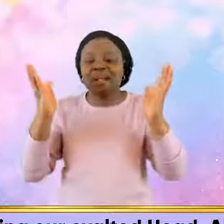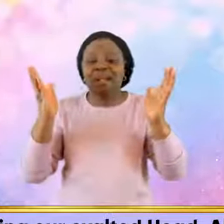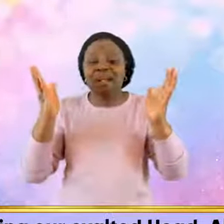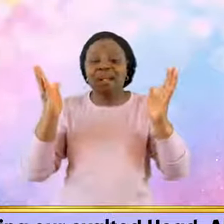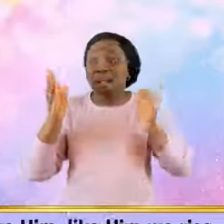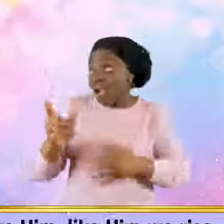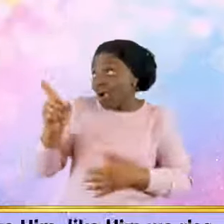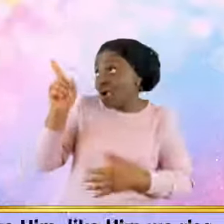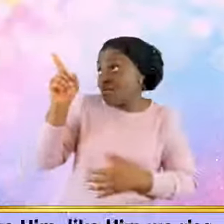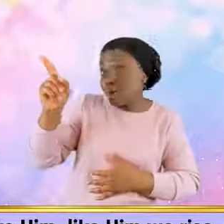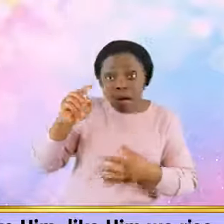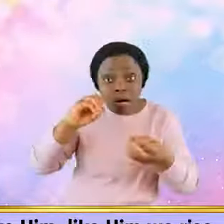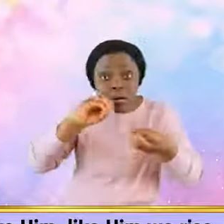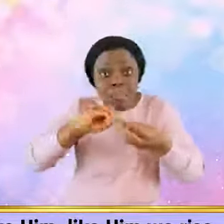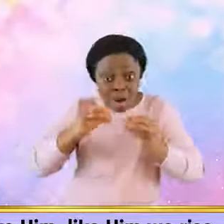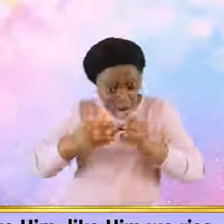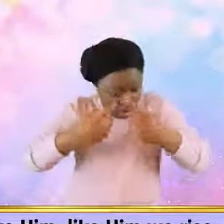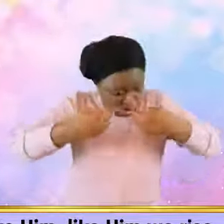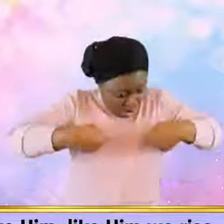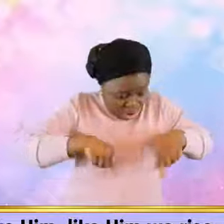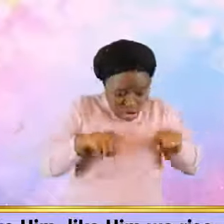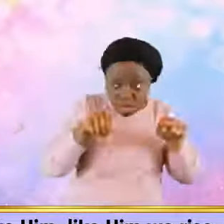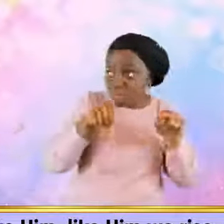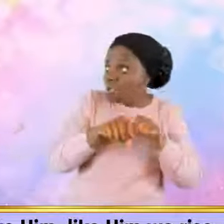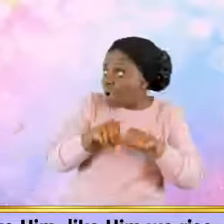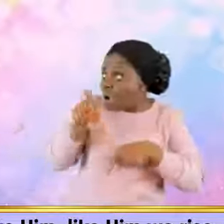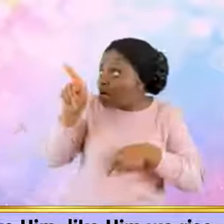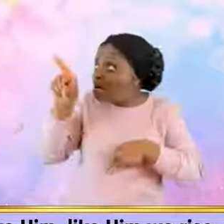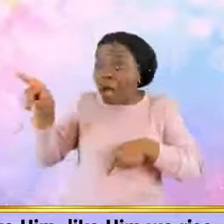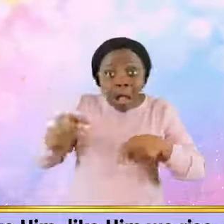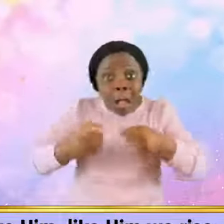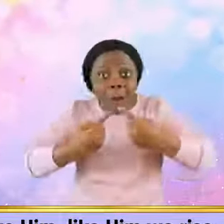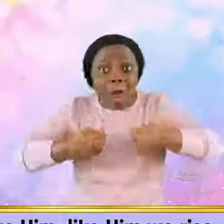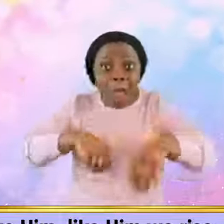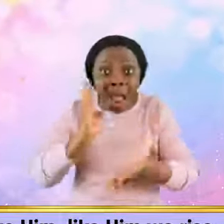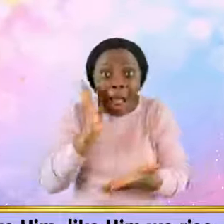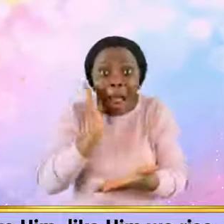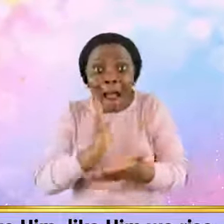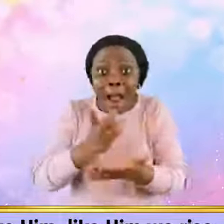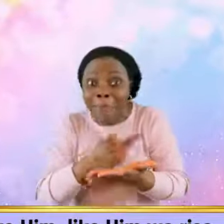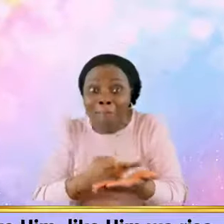8 like Him, like Him be rise,